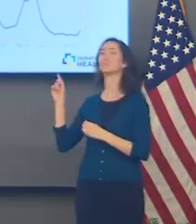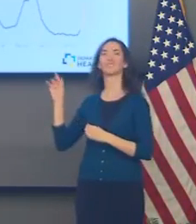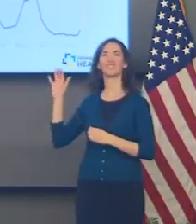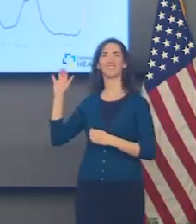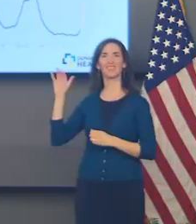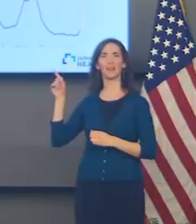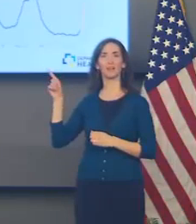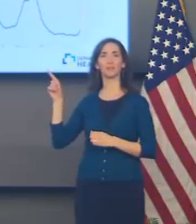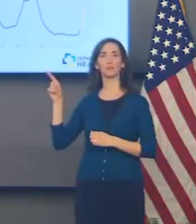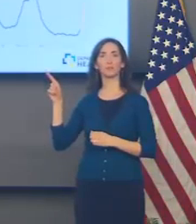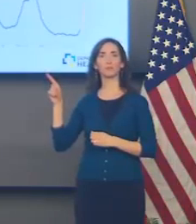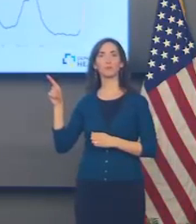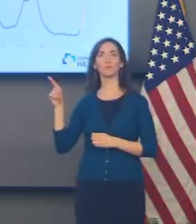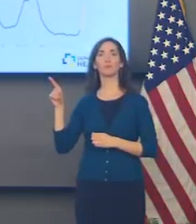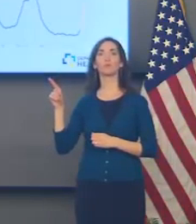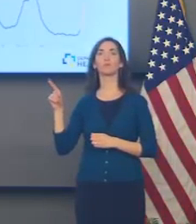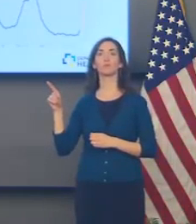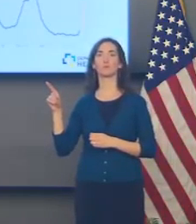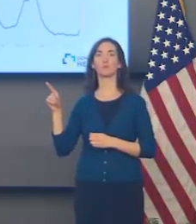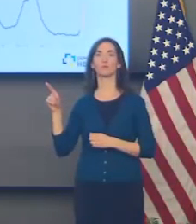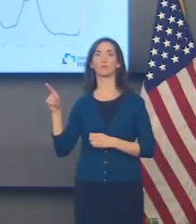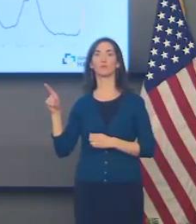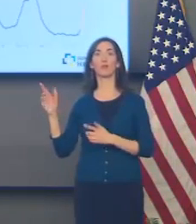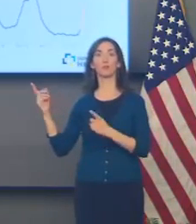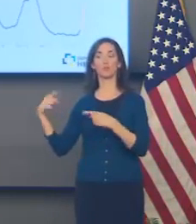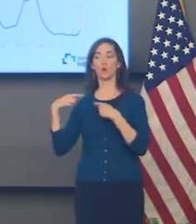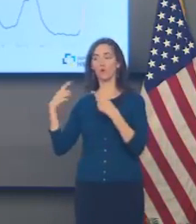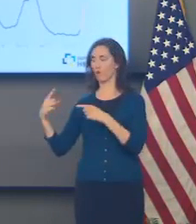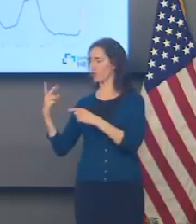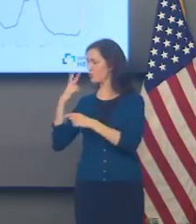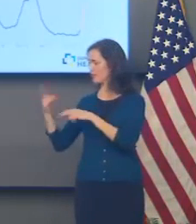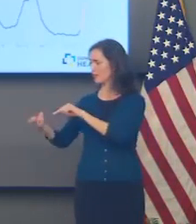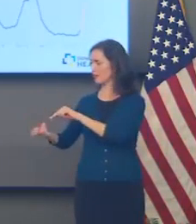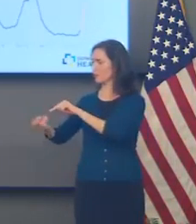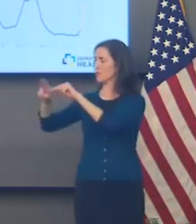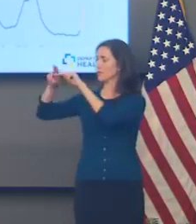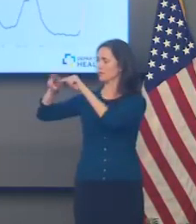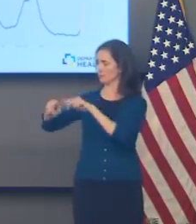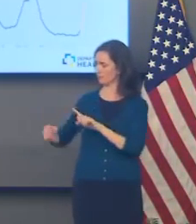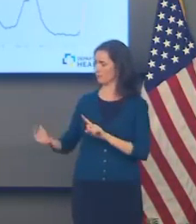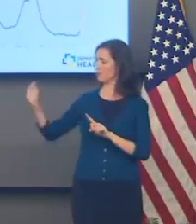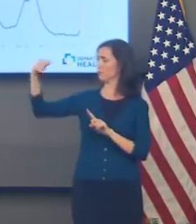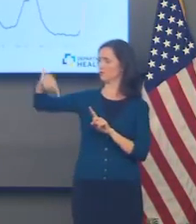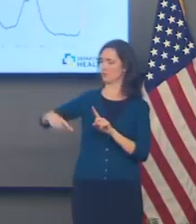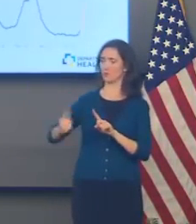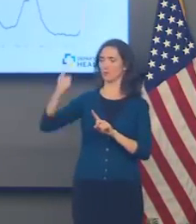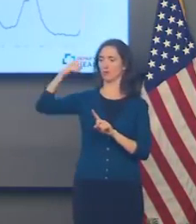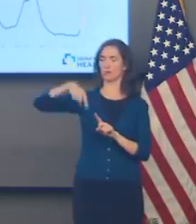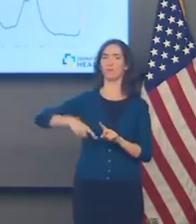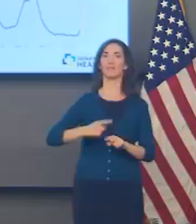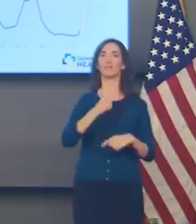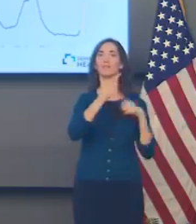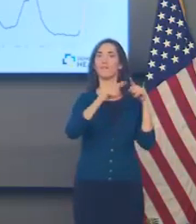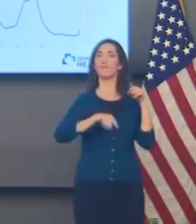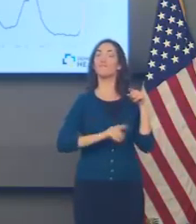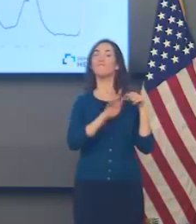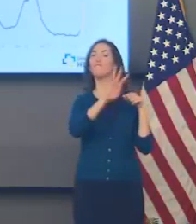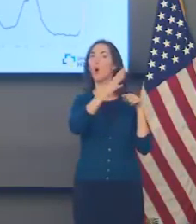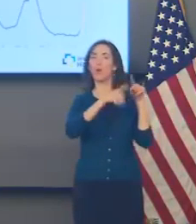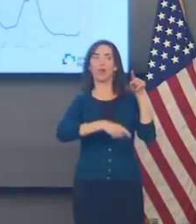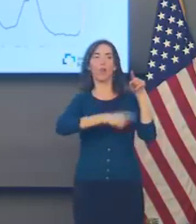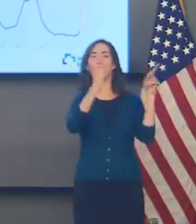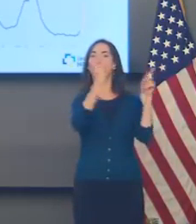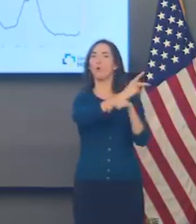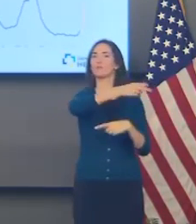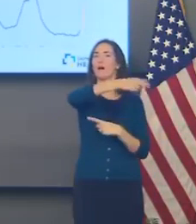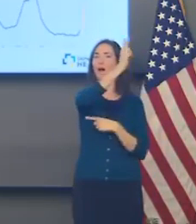is the highest point that we have ever been in this pandemic. We have never had more people coming